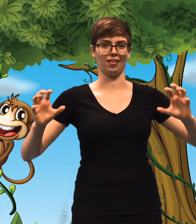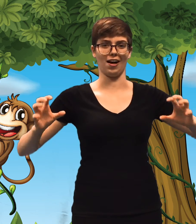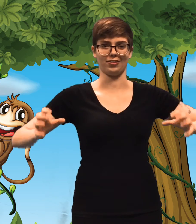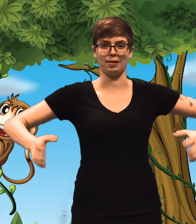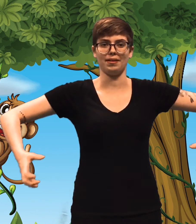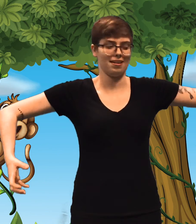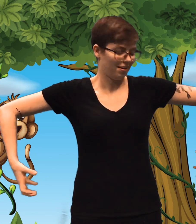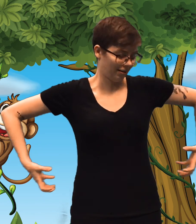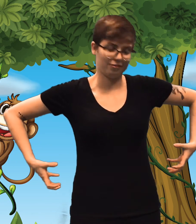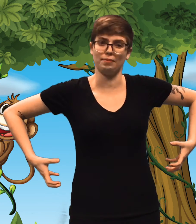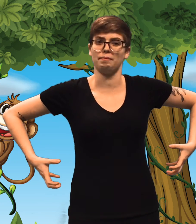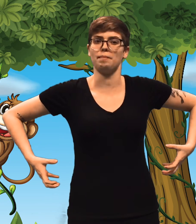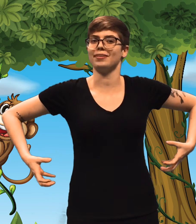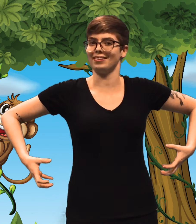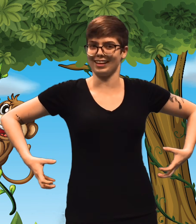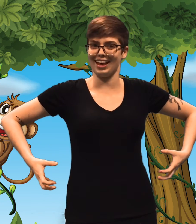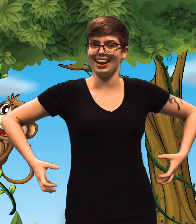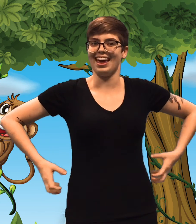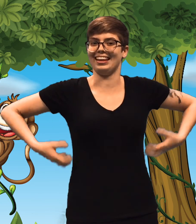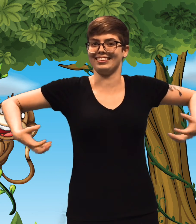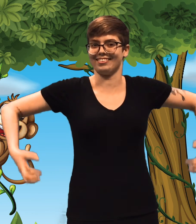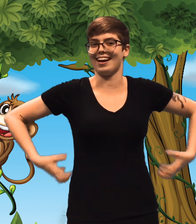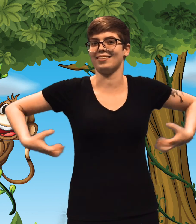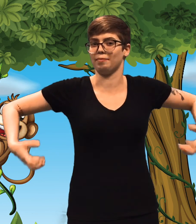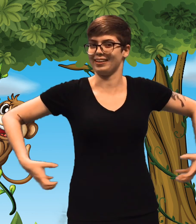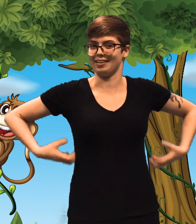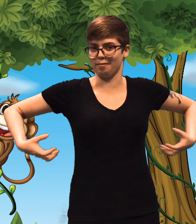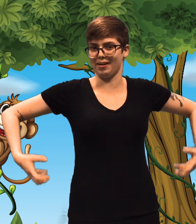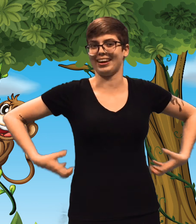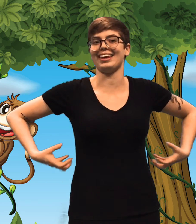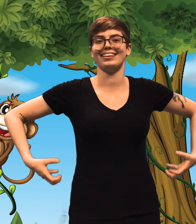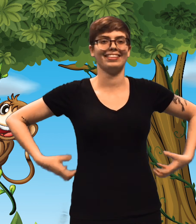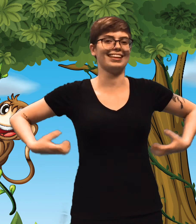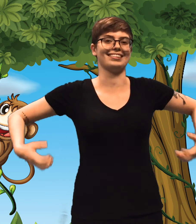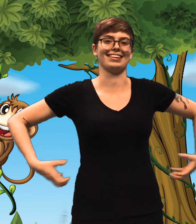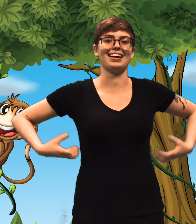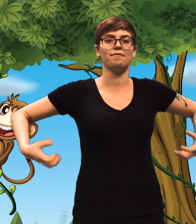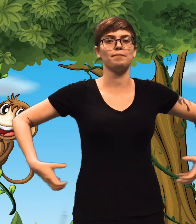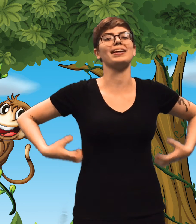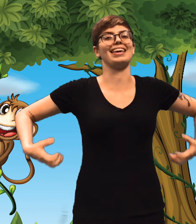claw shape. You're going to flip them up to your side and scratch them pretend you're a monkey. That's a sign for monkey.